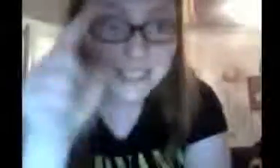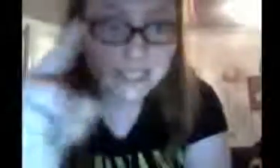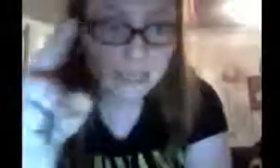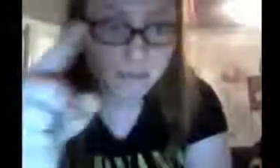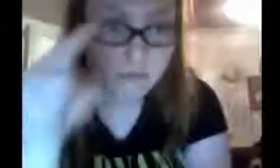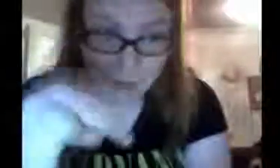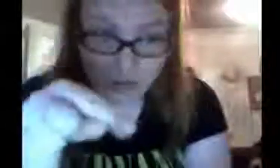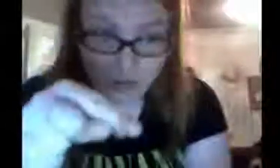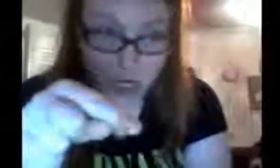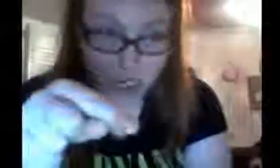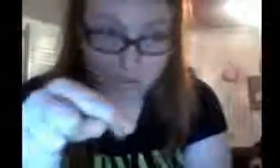Seriously. That would be freaking awesome.